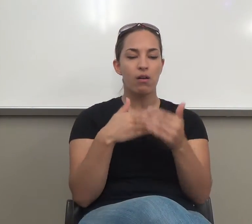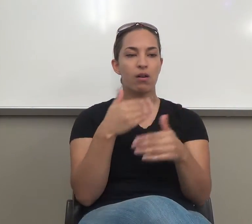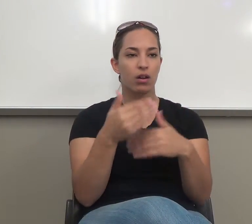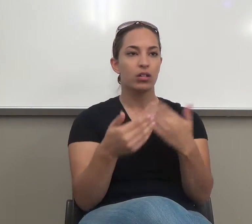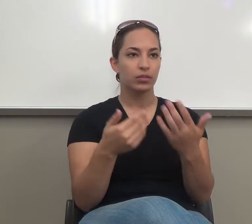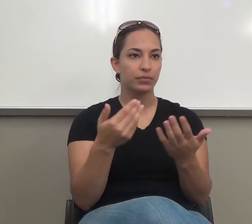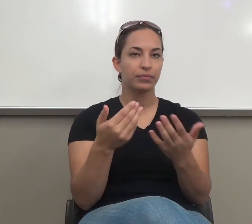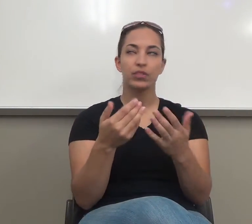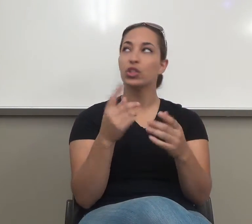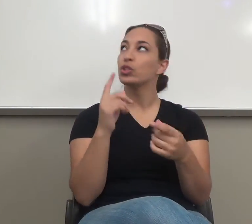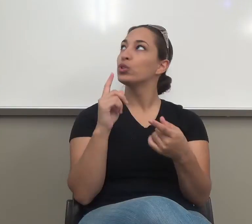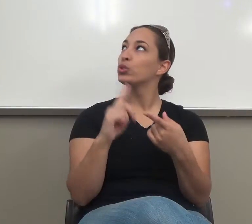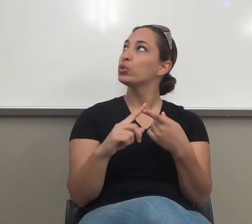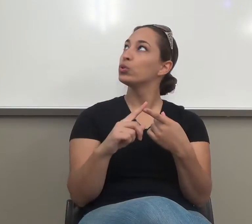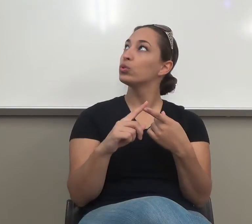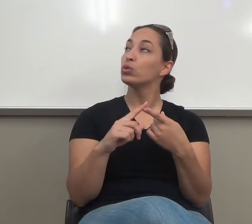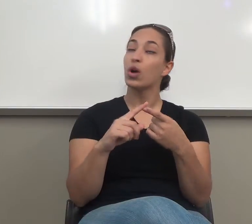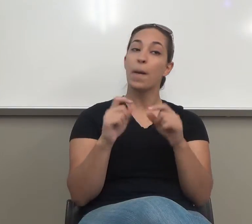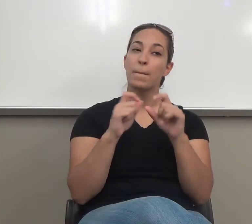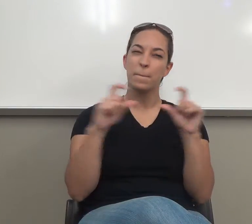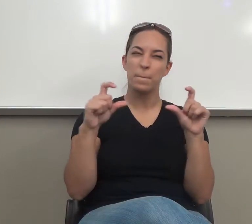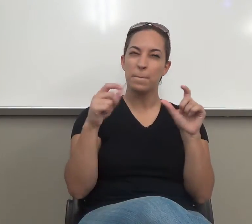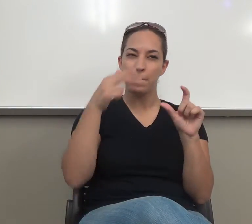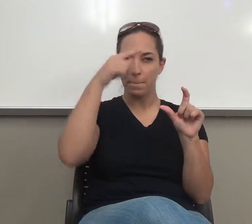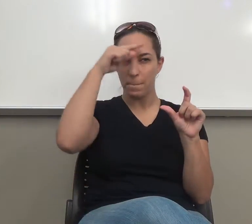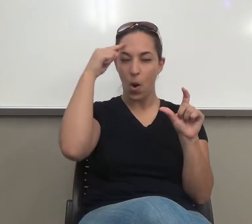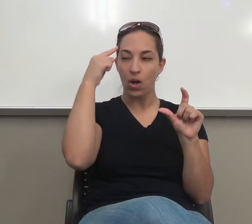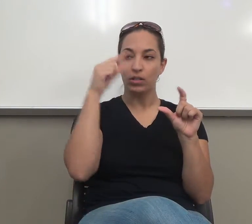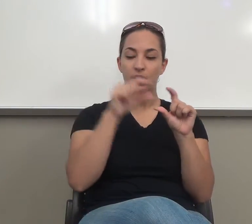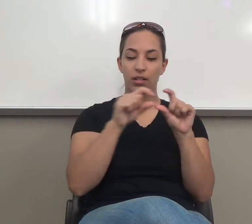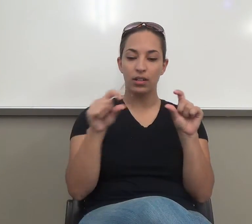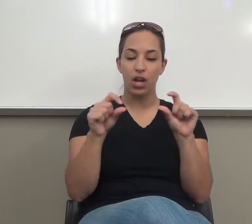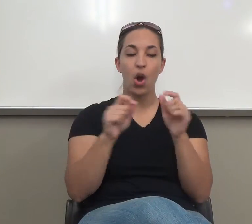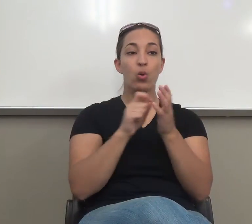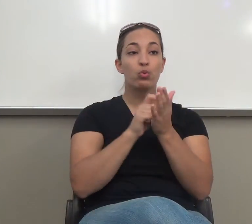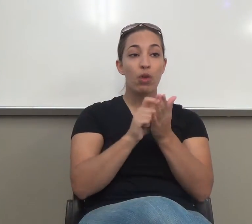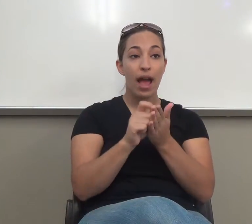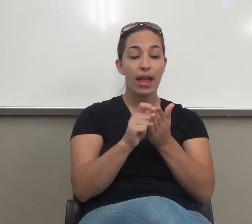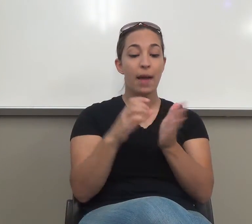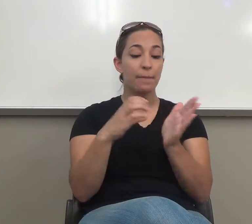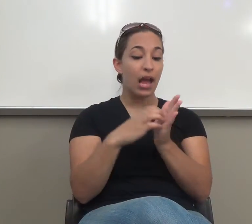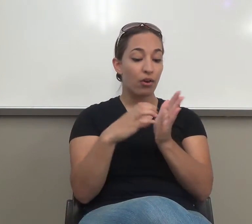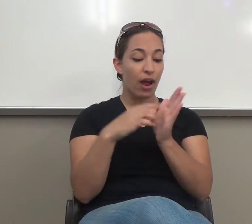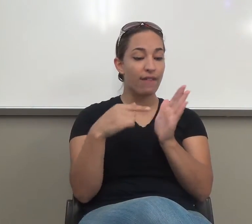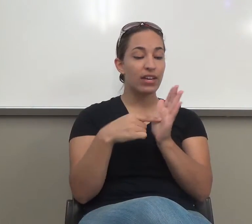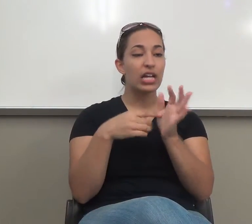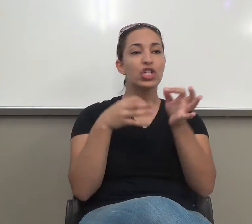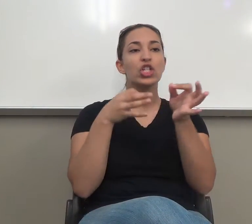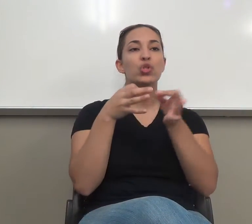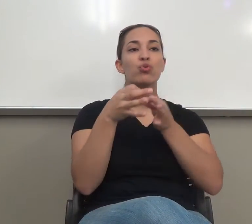goal. Write a paragraph describing a place, an event,